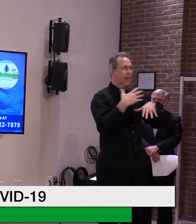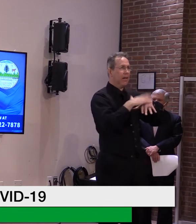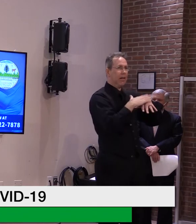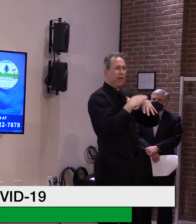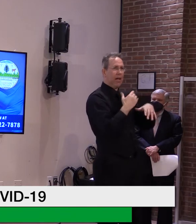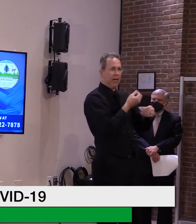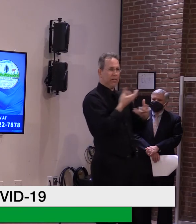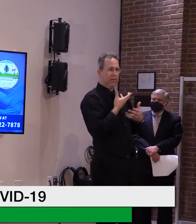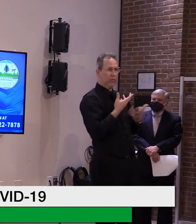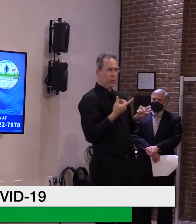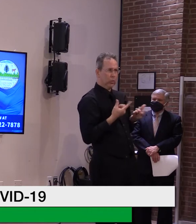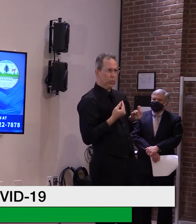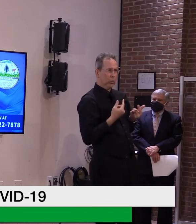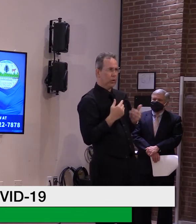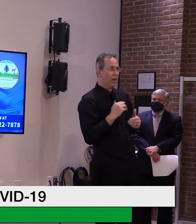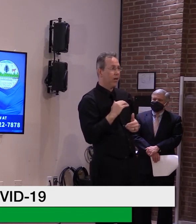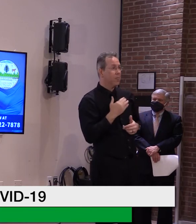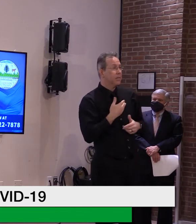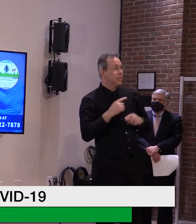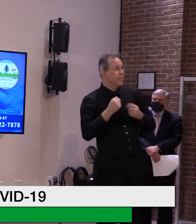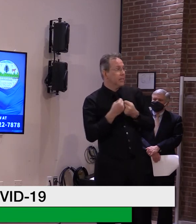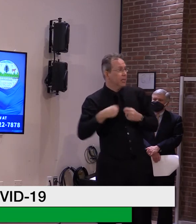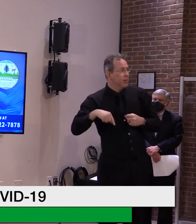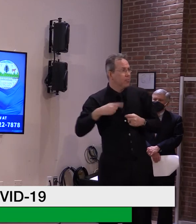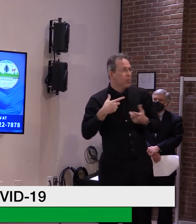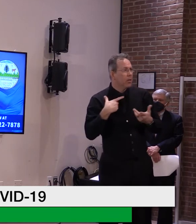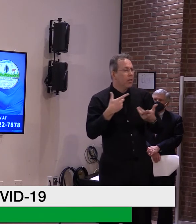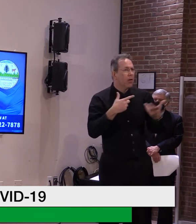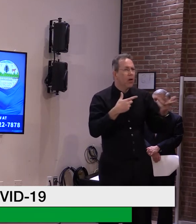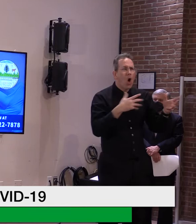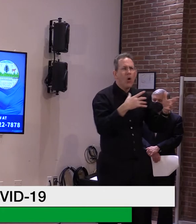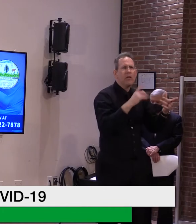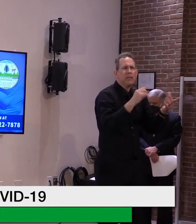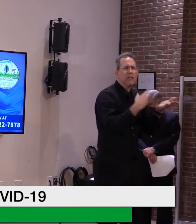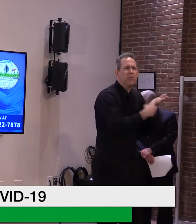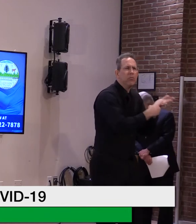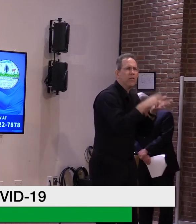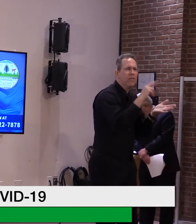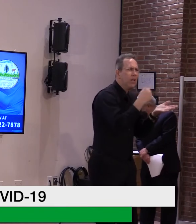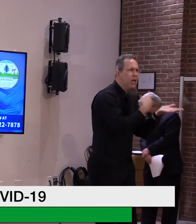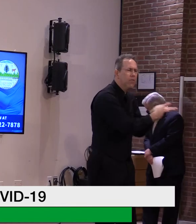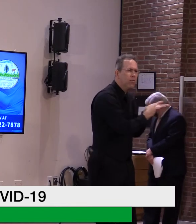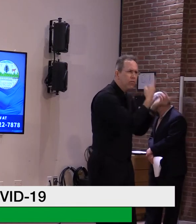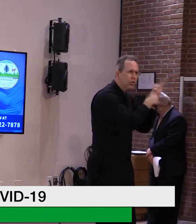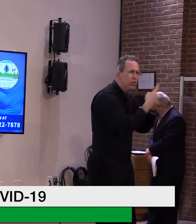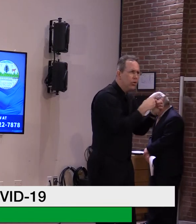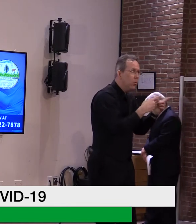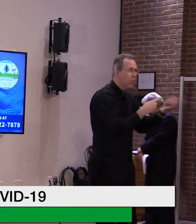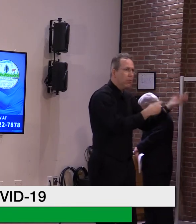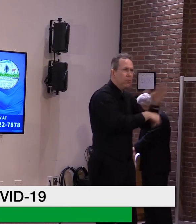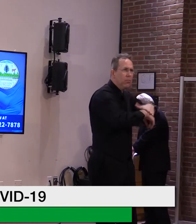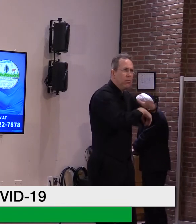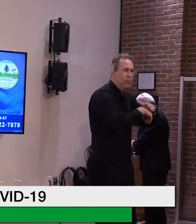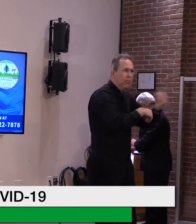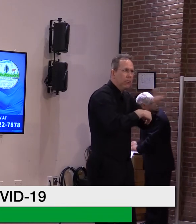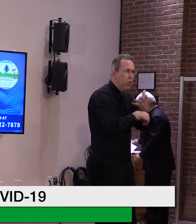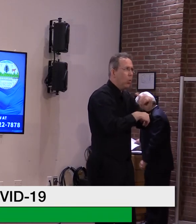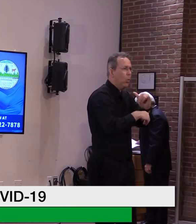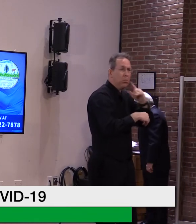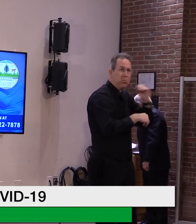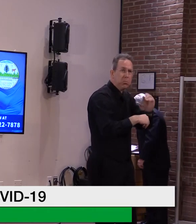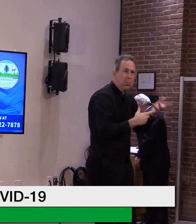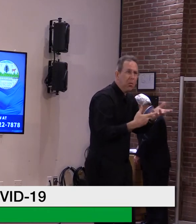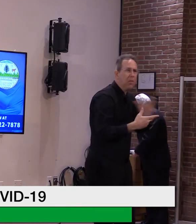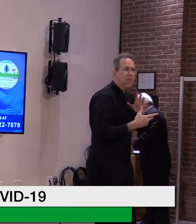they may have, uh, coordinated with others, but not with our administration. Uh, so we, uh,